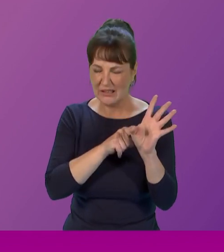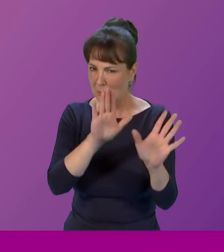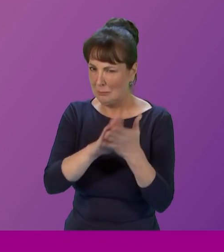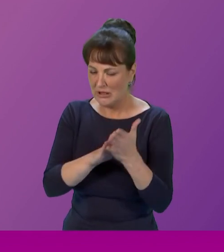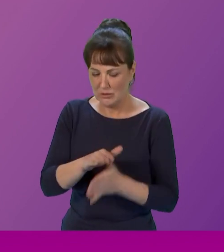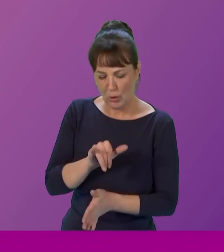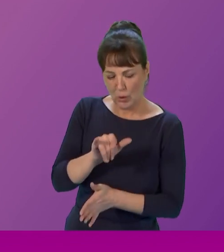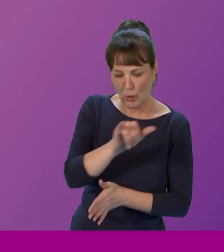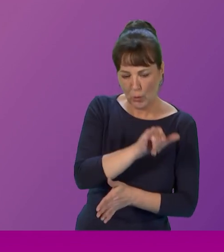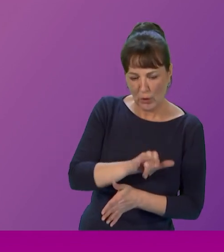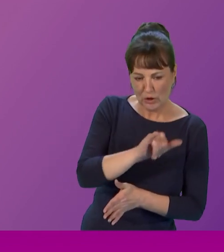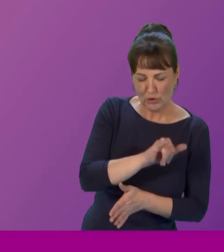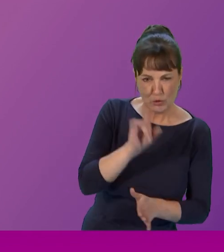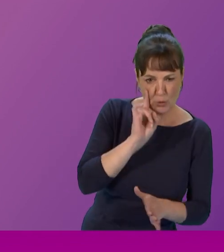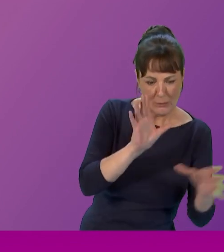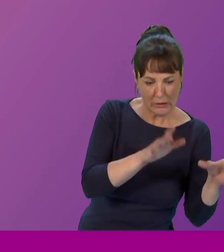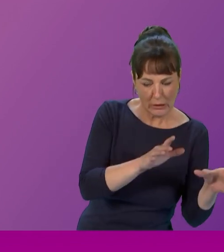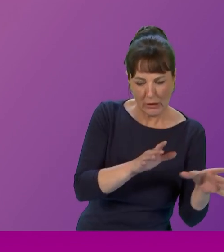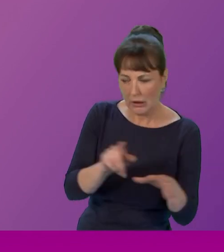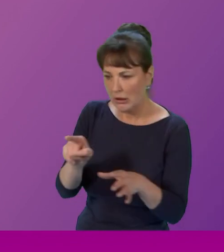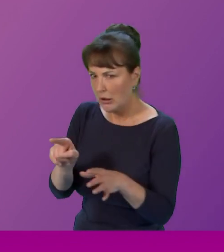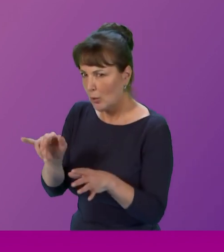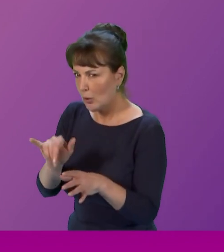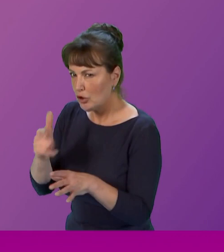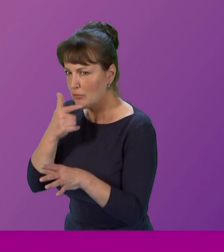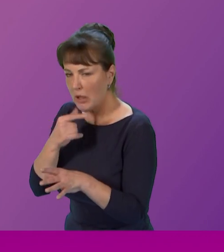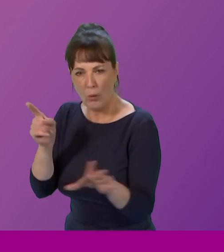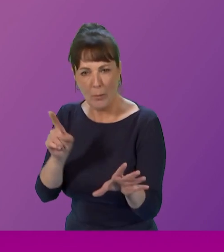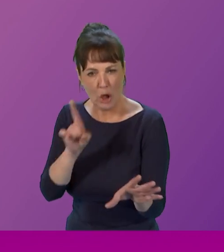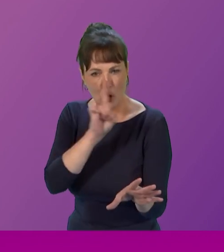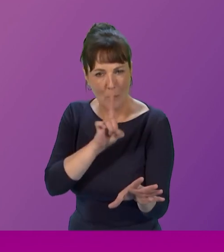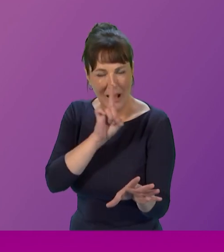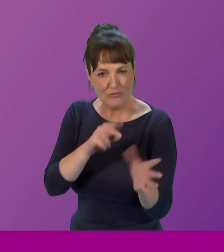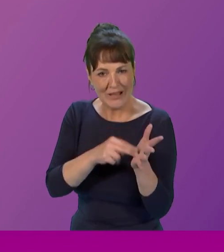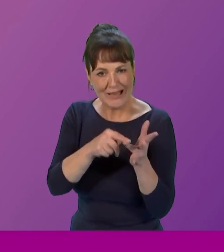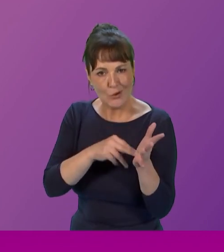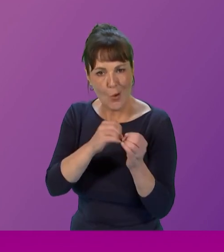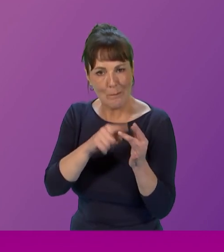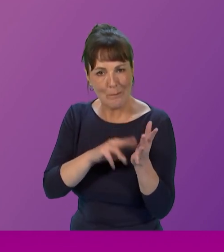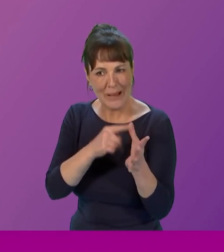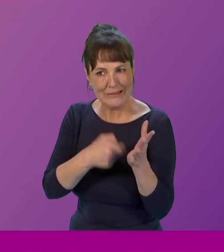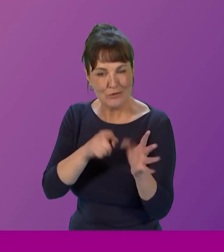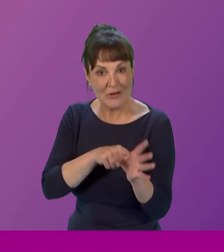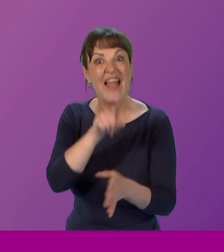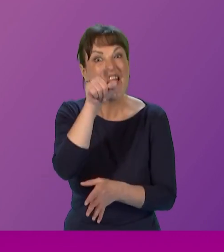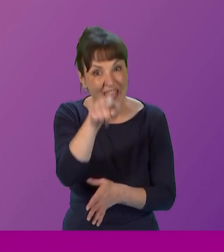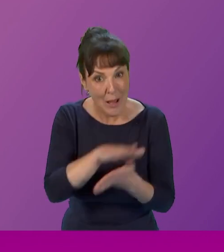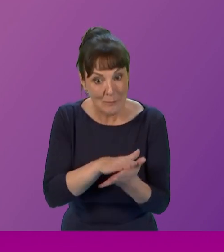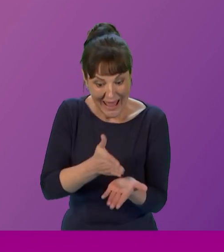and what about non-binary folk this is where the concept of intersectionality becomes pertinent